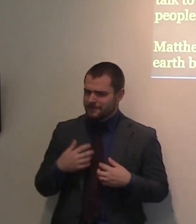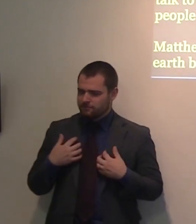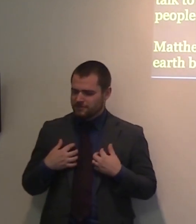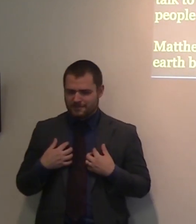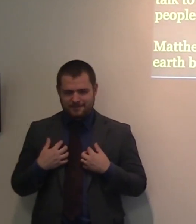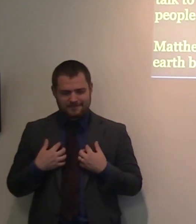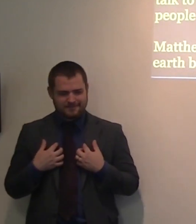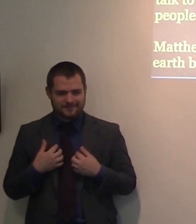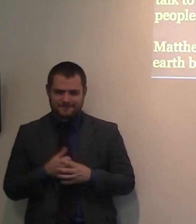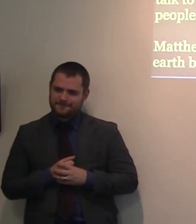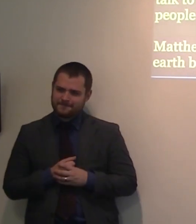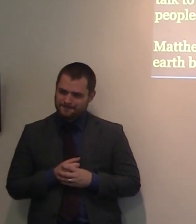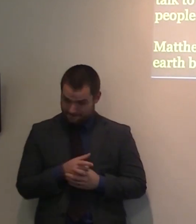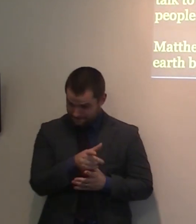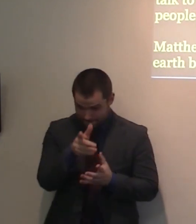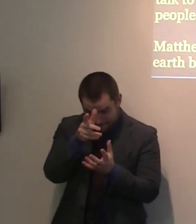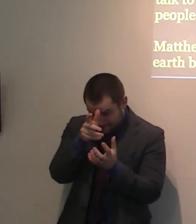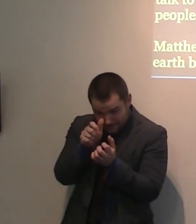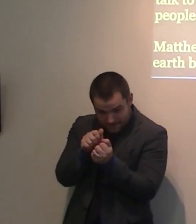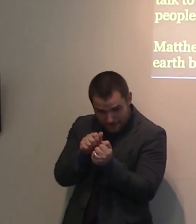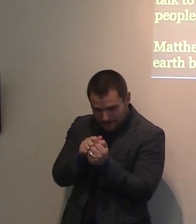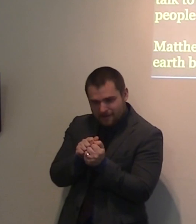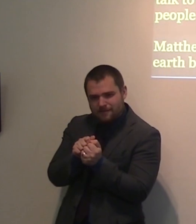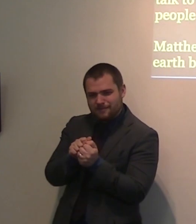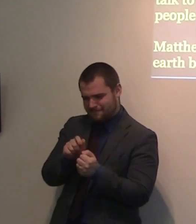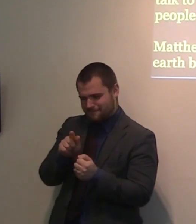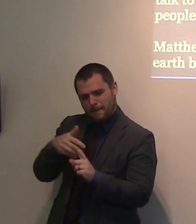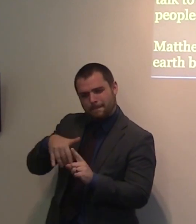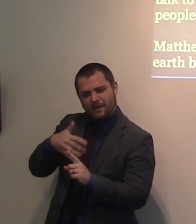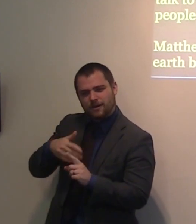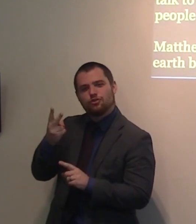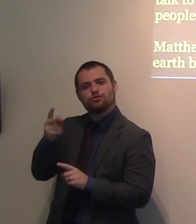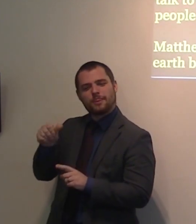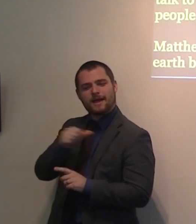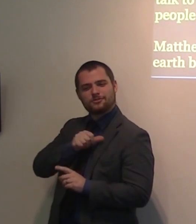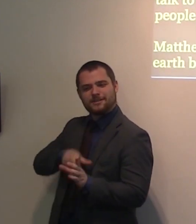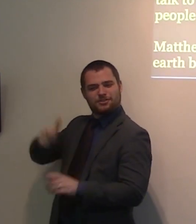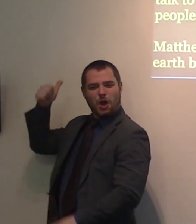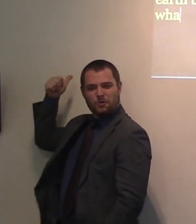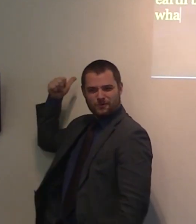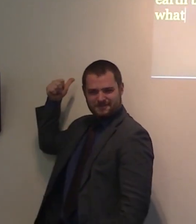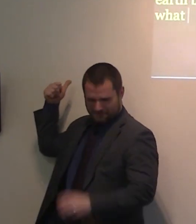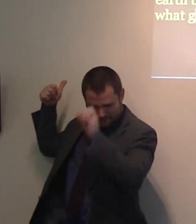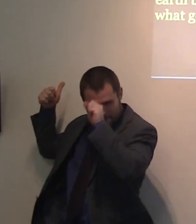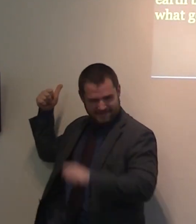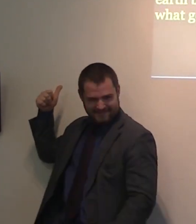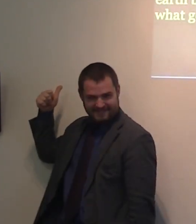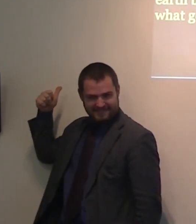Remember that this is happening 2,000 years ago. And the salt they had that time is very different